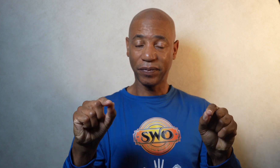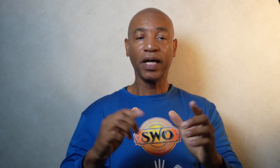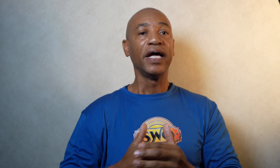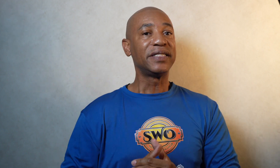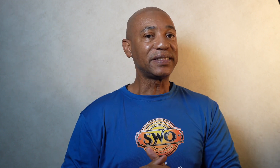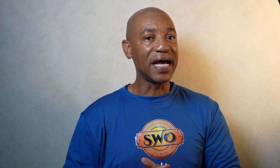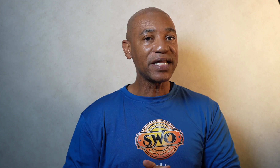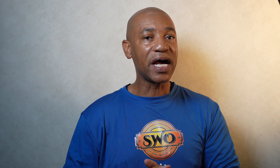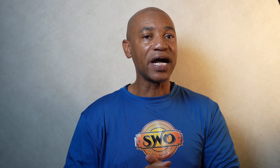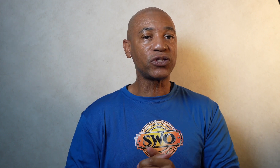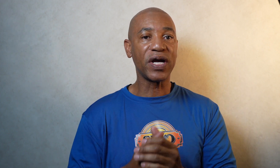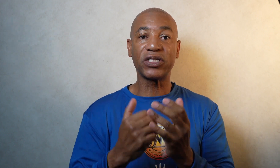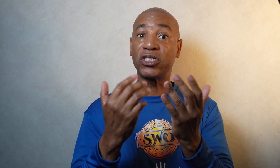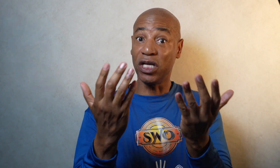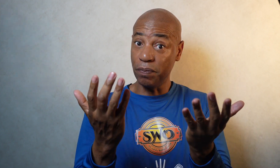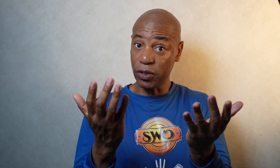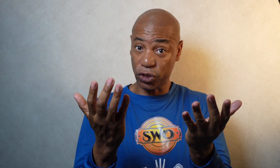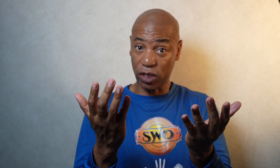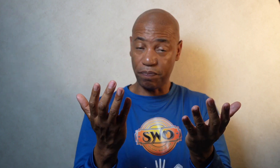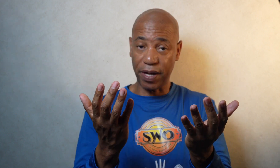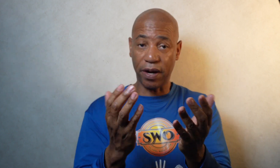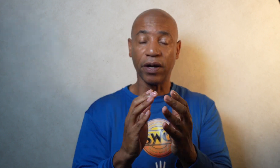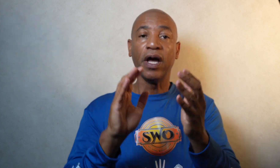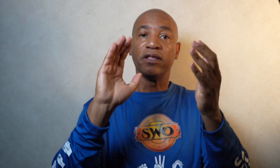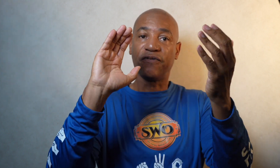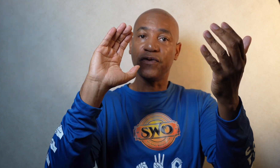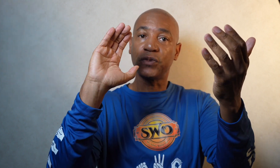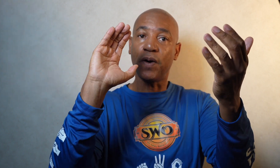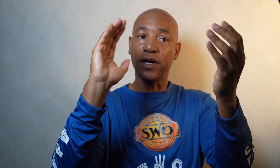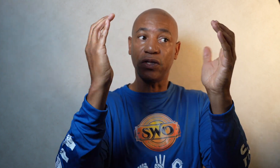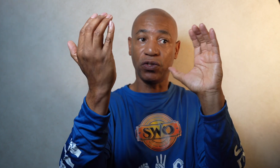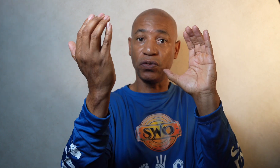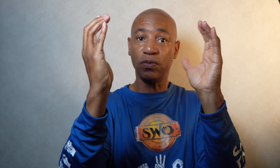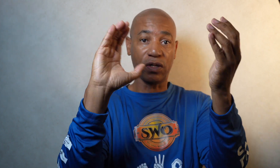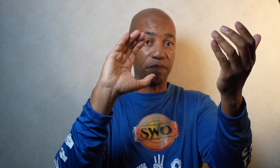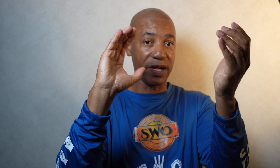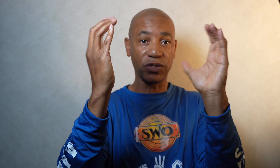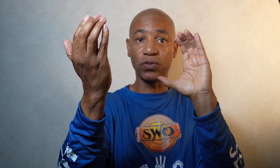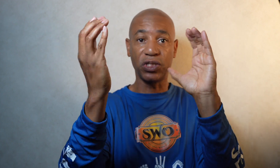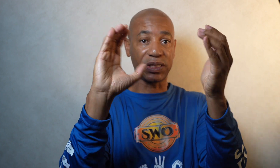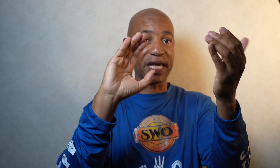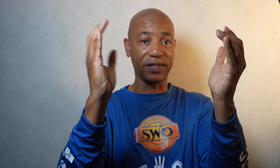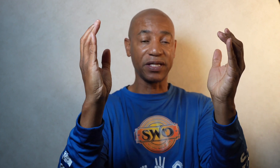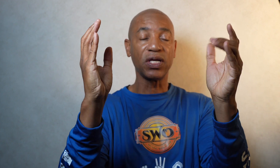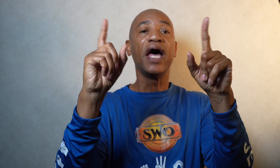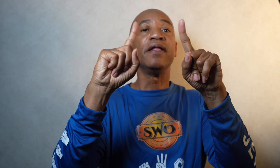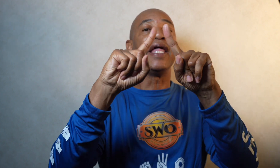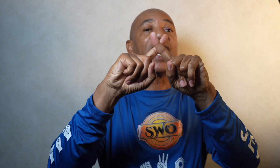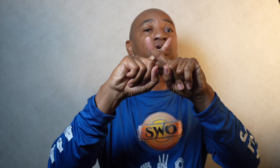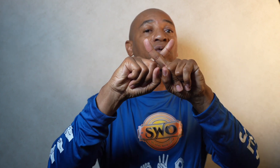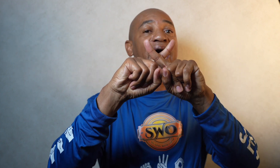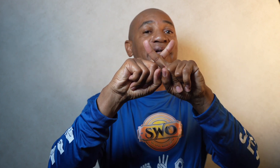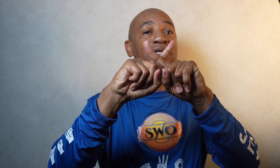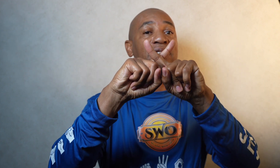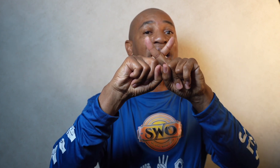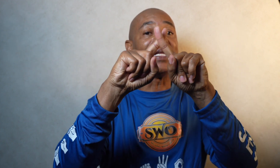To sign contrast similar to compare. The first part you do you compare the two just like this. Now you add the sign